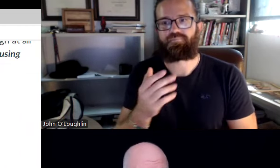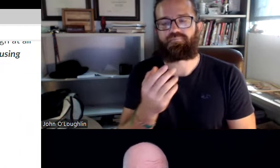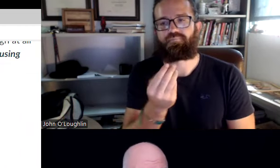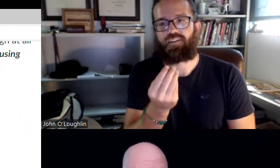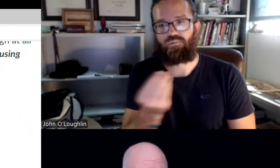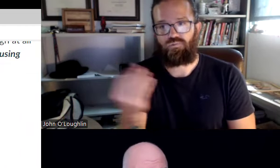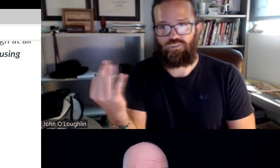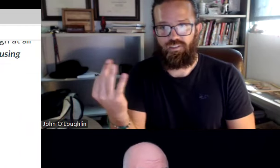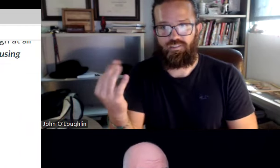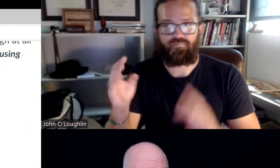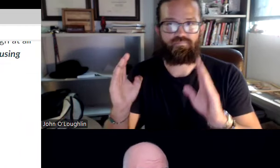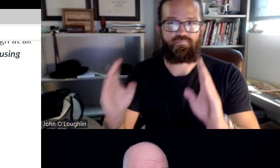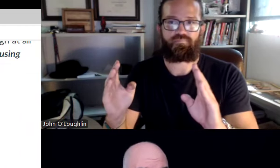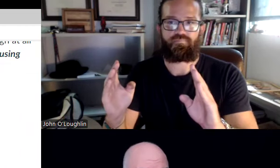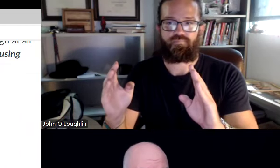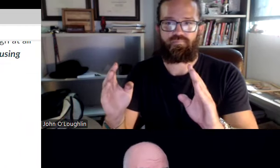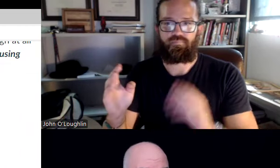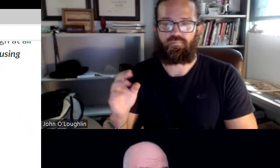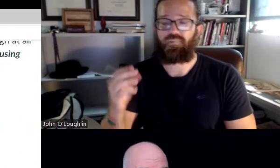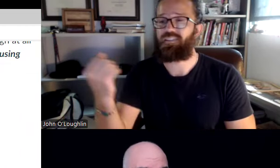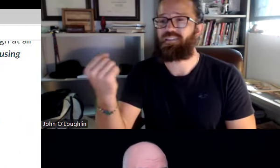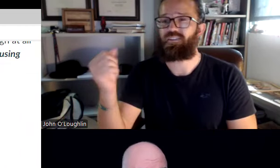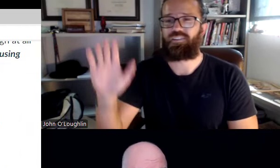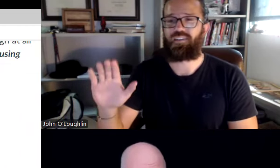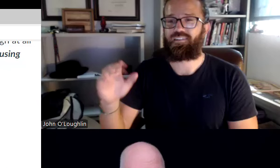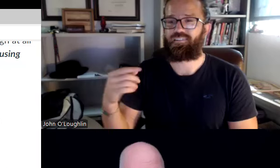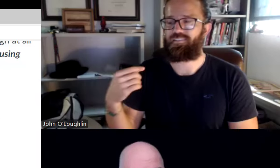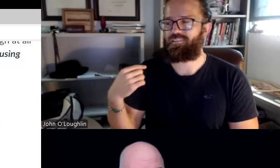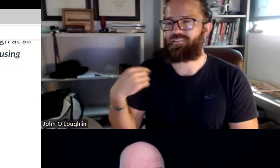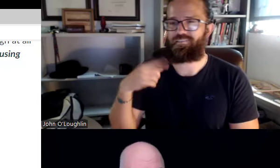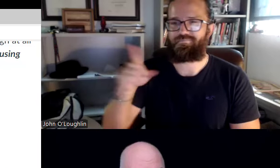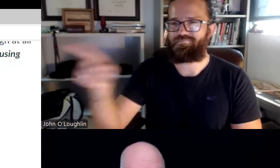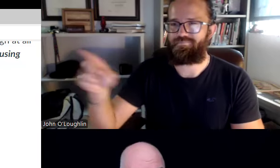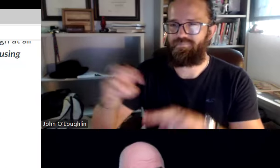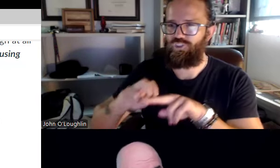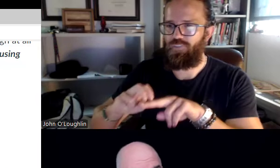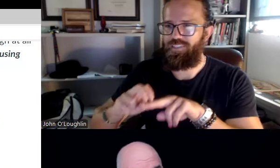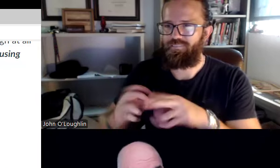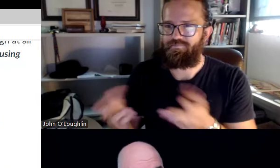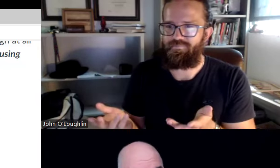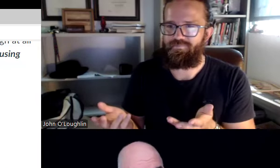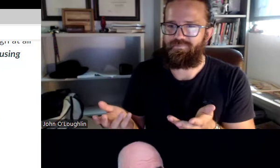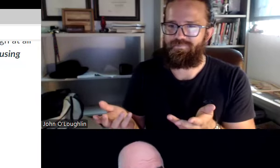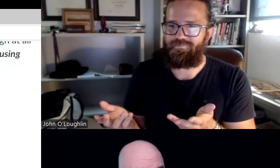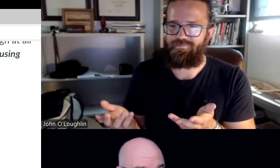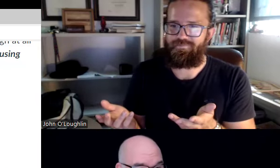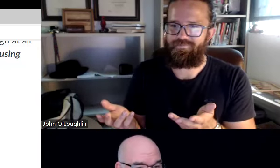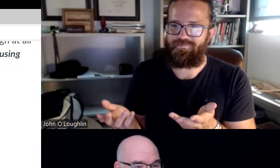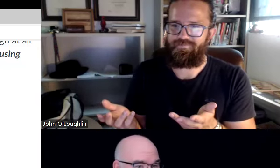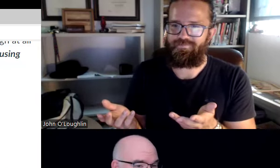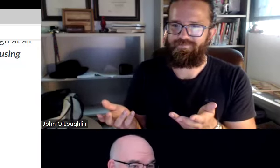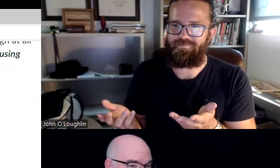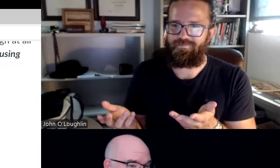you know, contact, you know, me through Monday and Friday, between Monday and Friday, you know, Saturday and Sunday, I'm surfing,